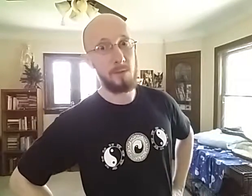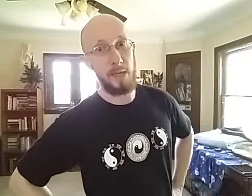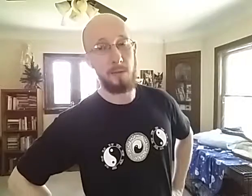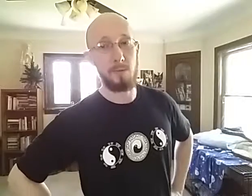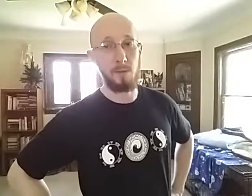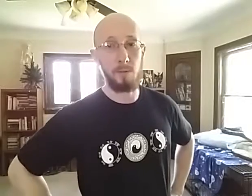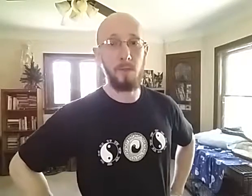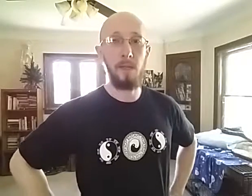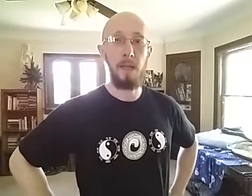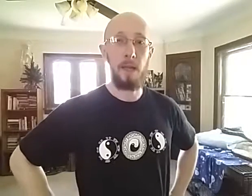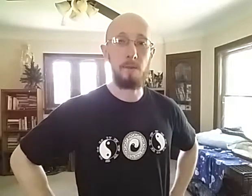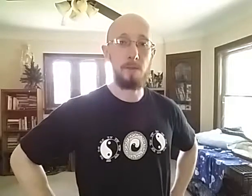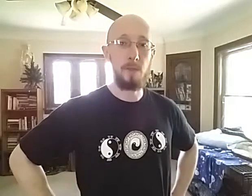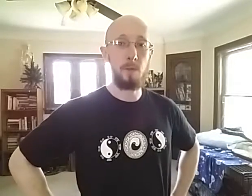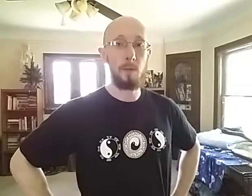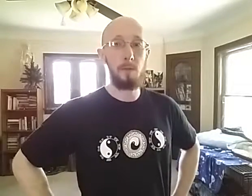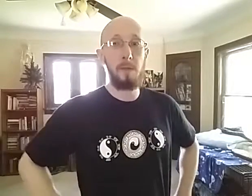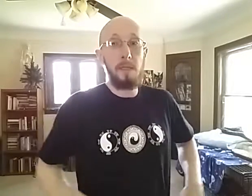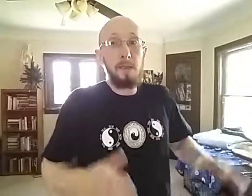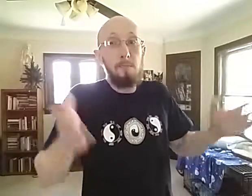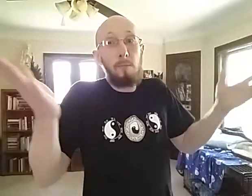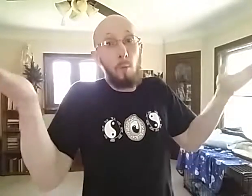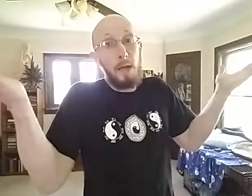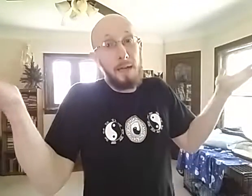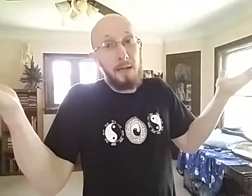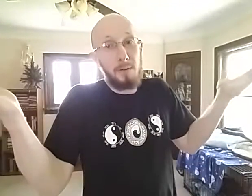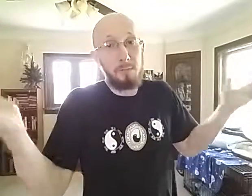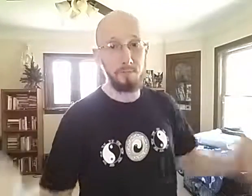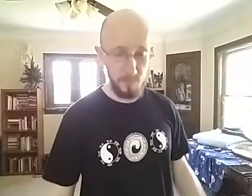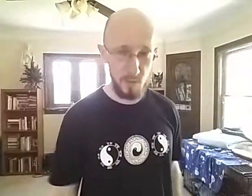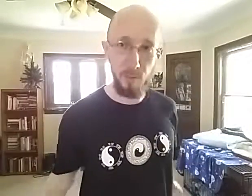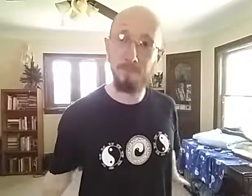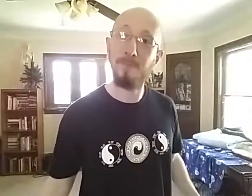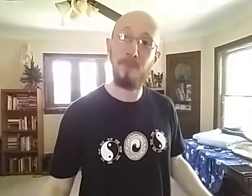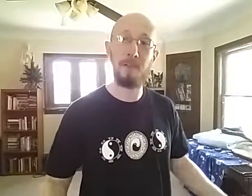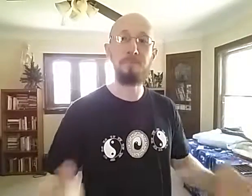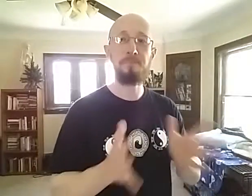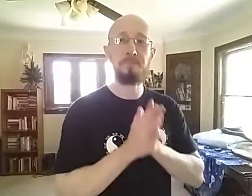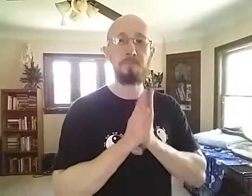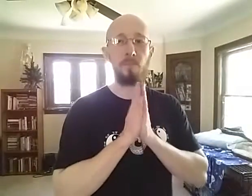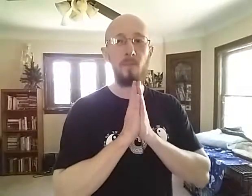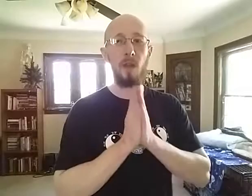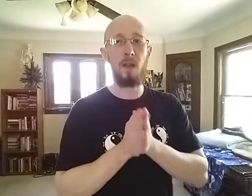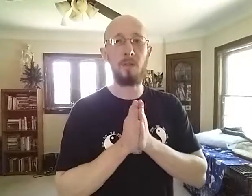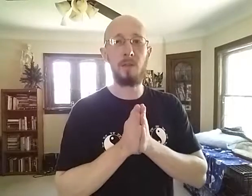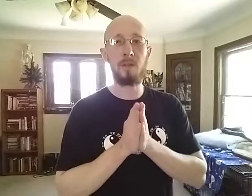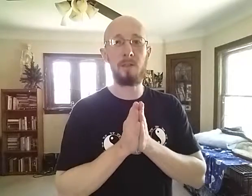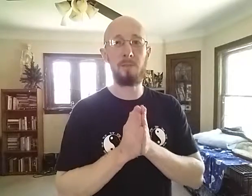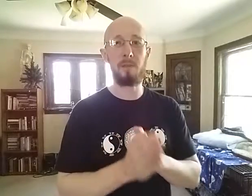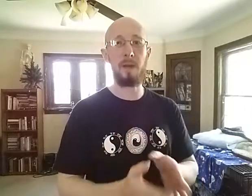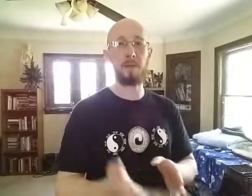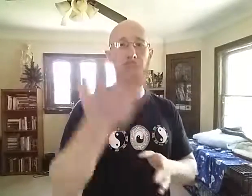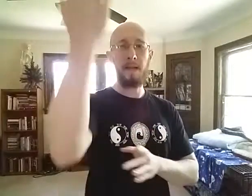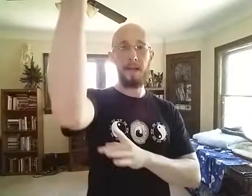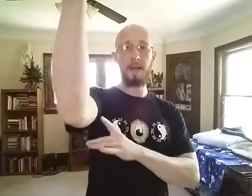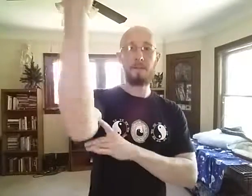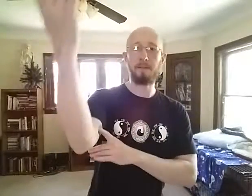it's early afternoon, and for you it could be whatever. So, fun. Talk a little bit about having